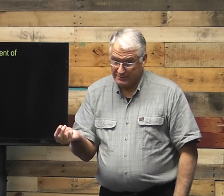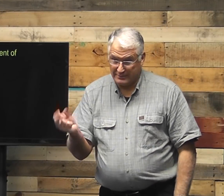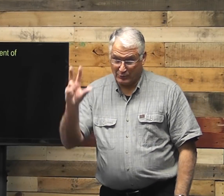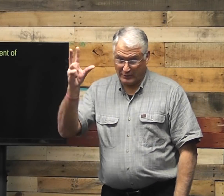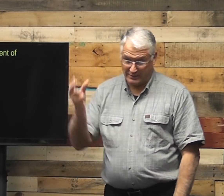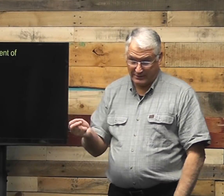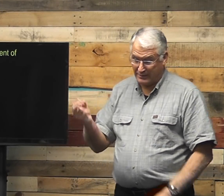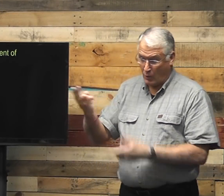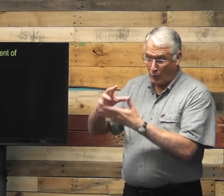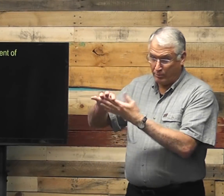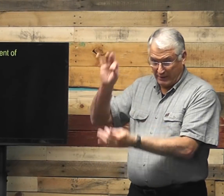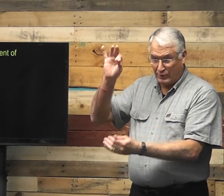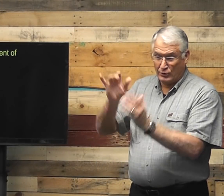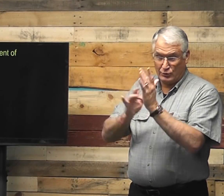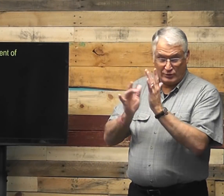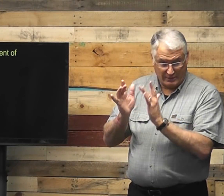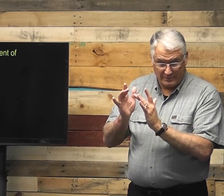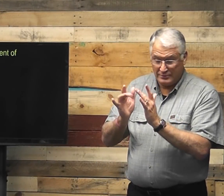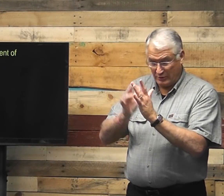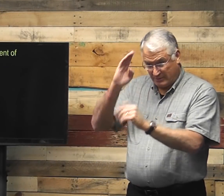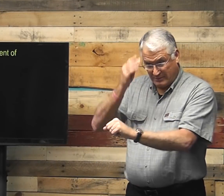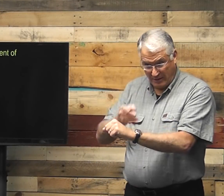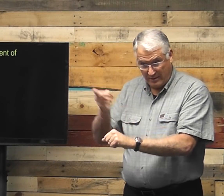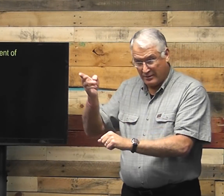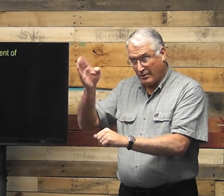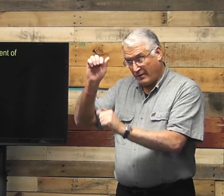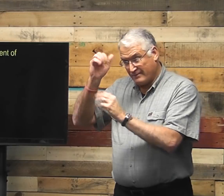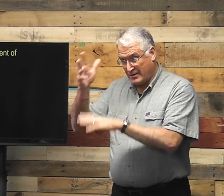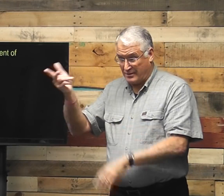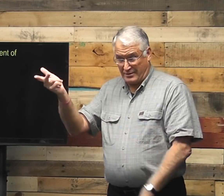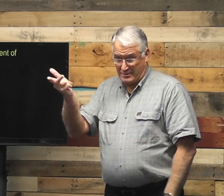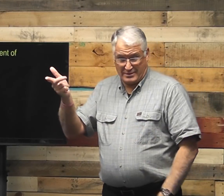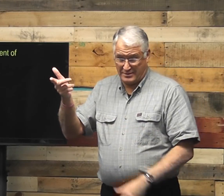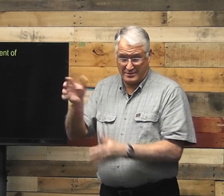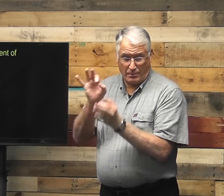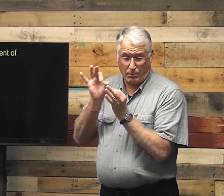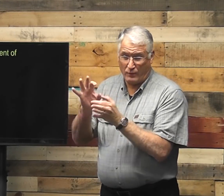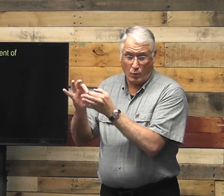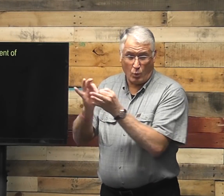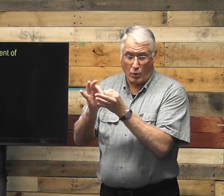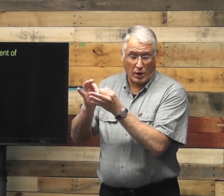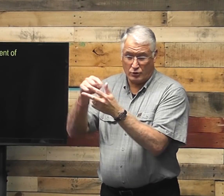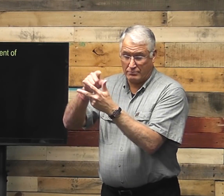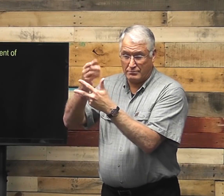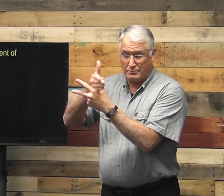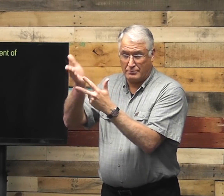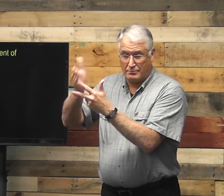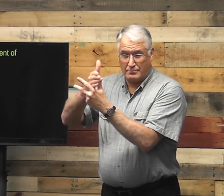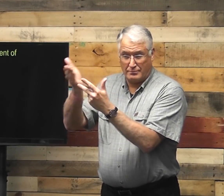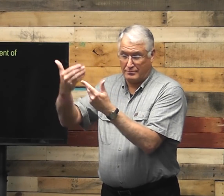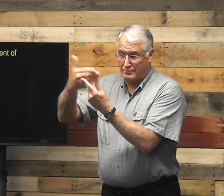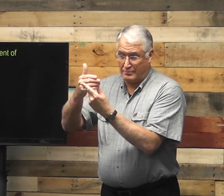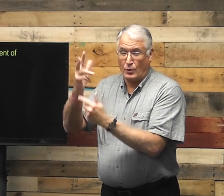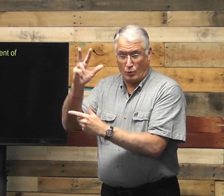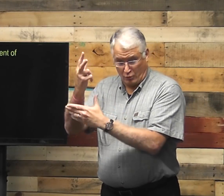Remember, he's the Trinity, the Holy Spirit, Jesus, the Son, and the Father. They're a perfect relationship with each other.